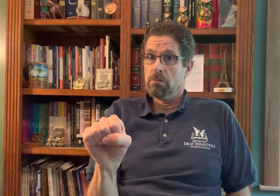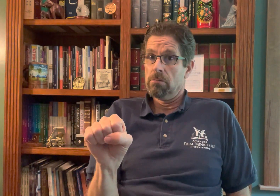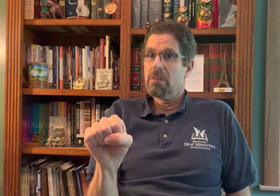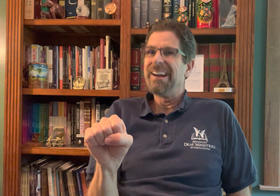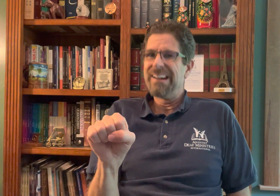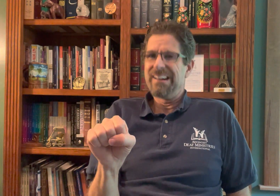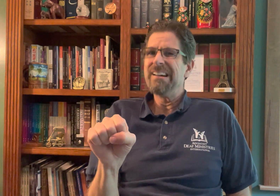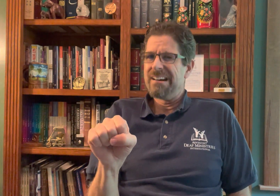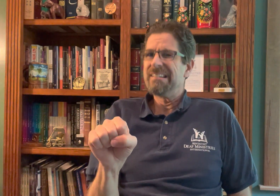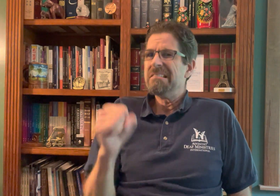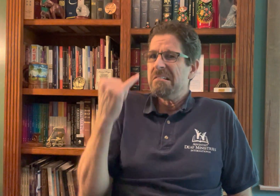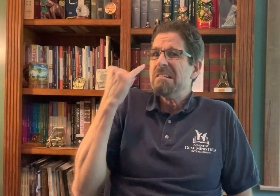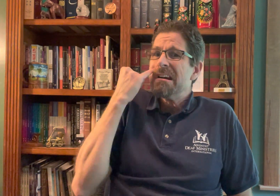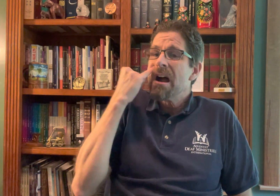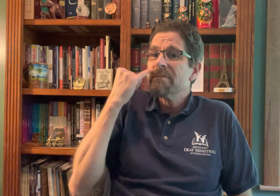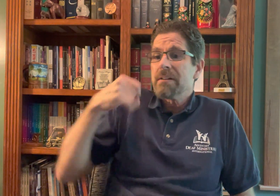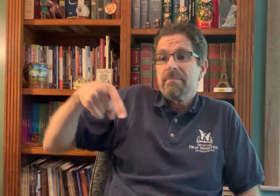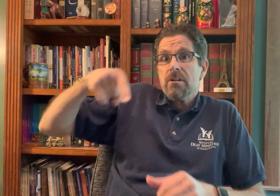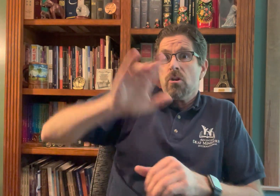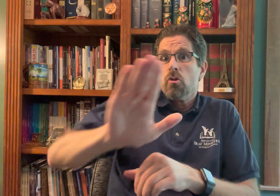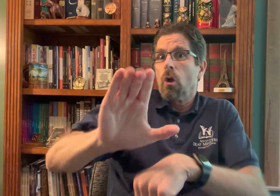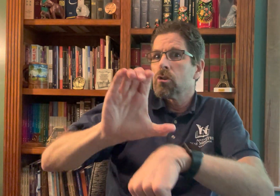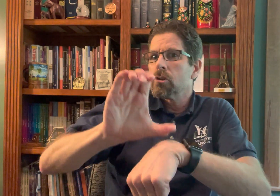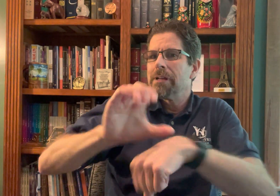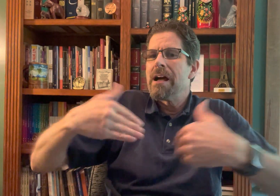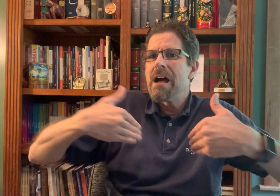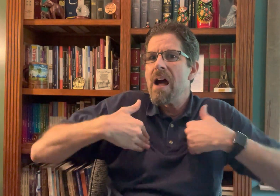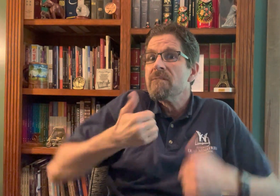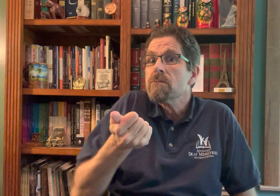For example, for Sabbath school time,